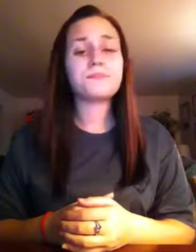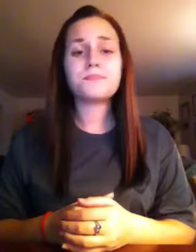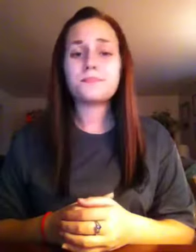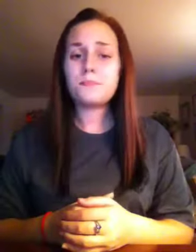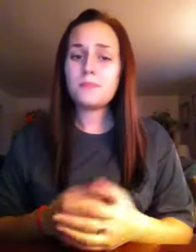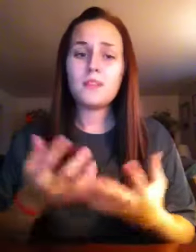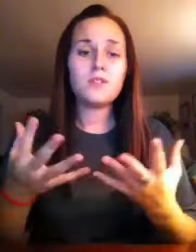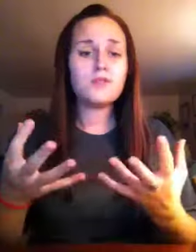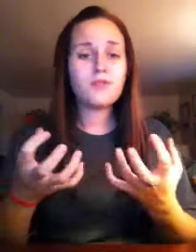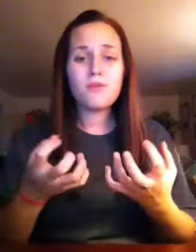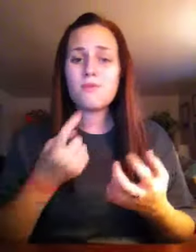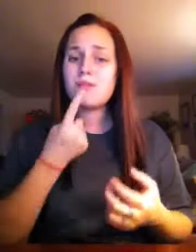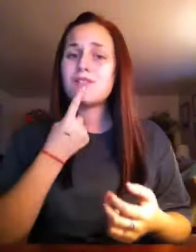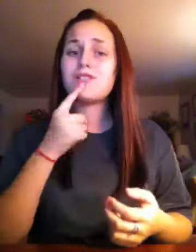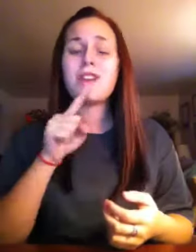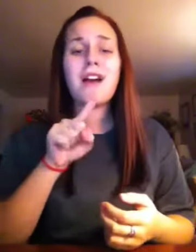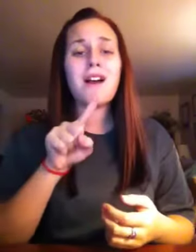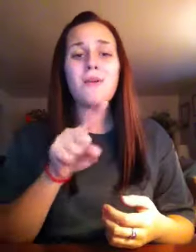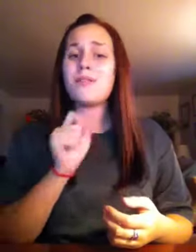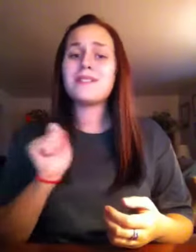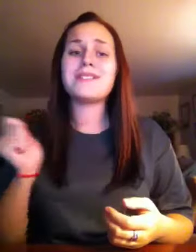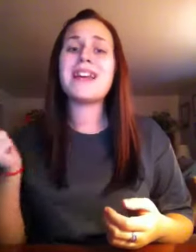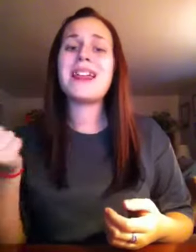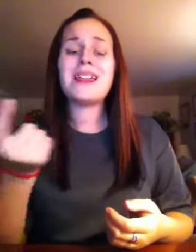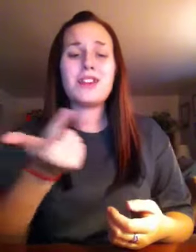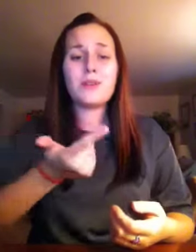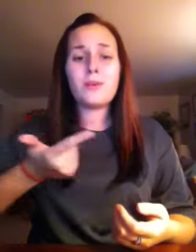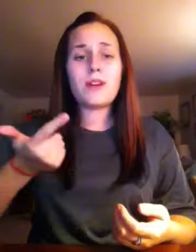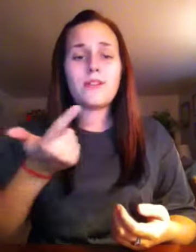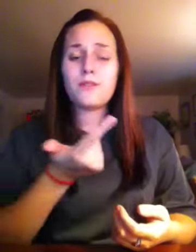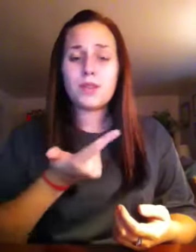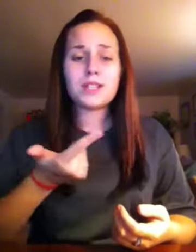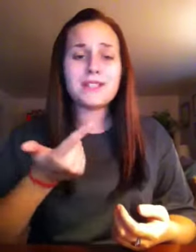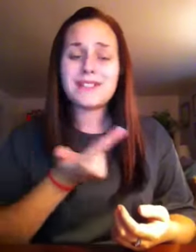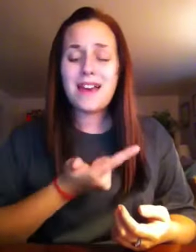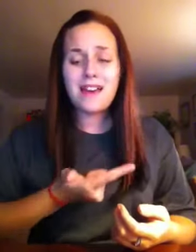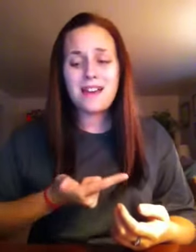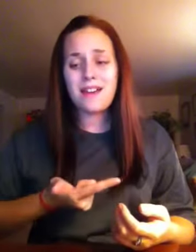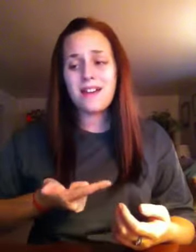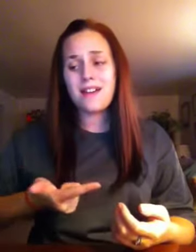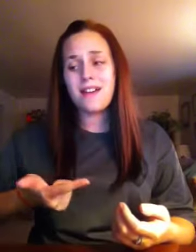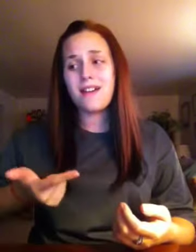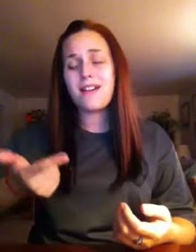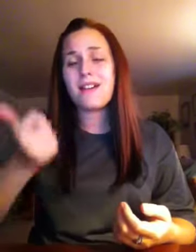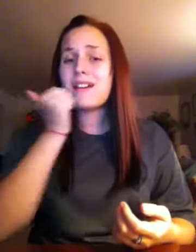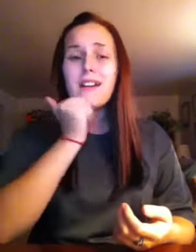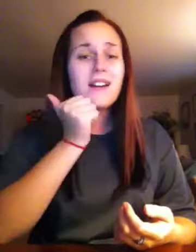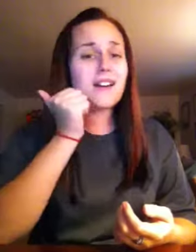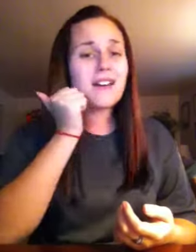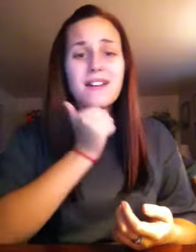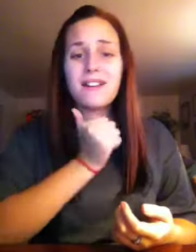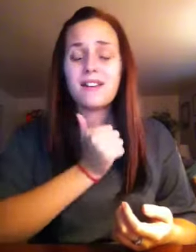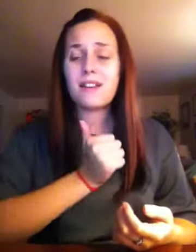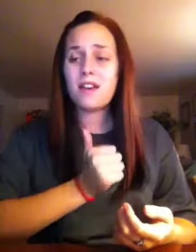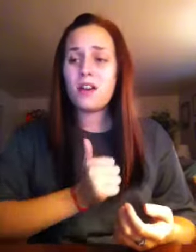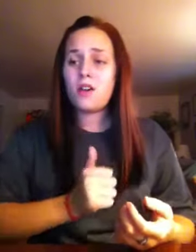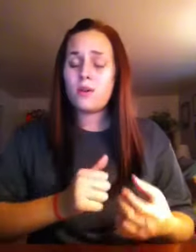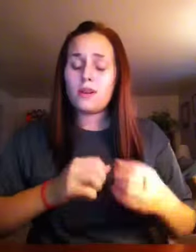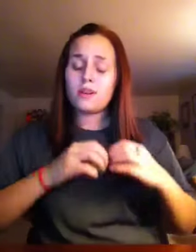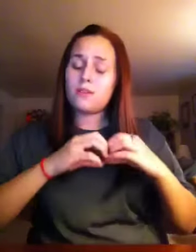There's so much I want to tell you every day Cause it